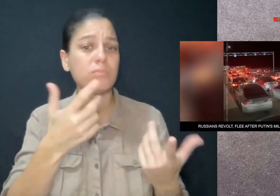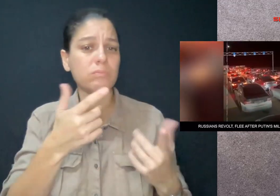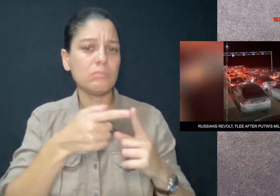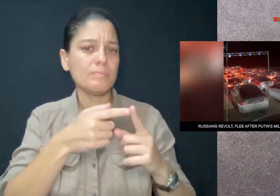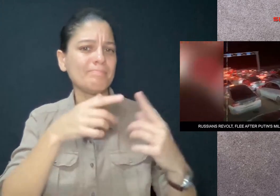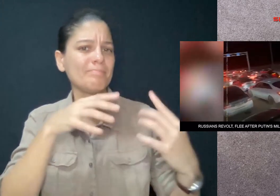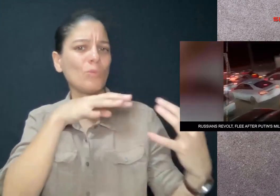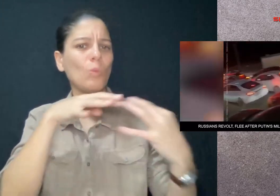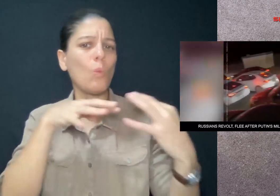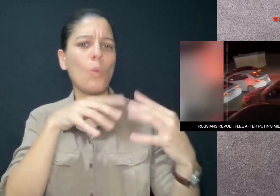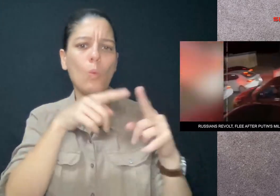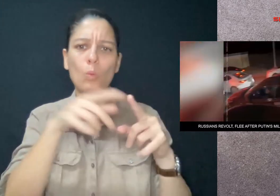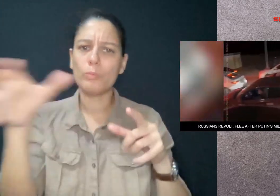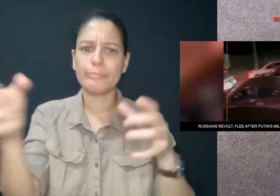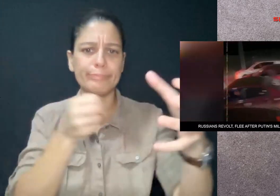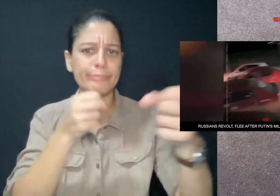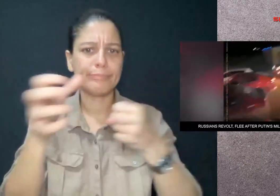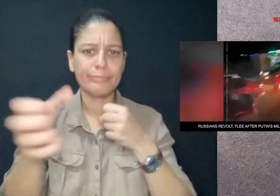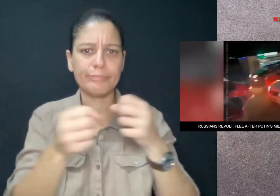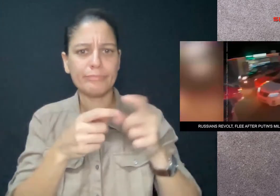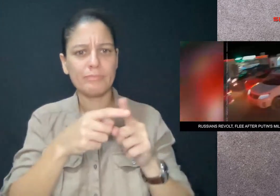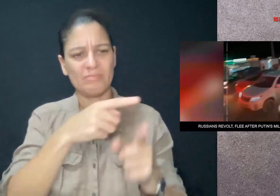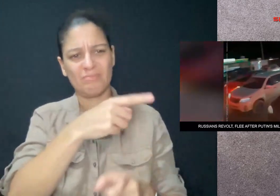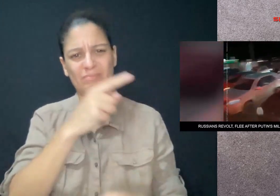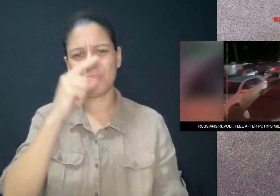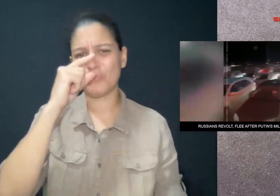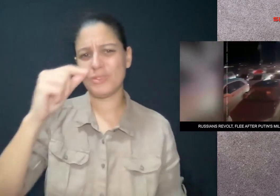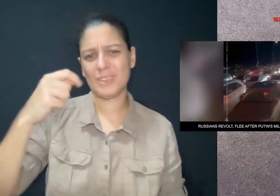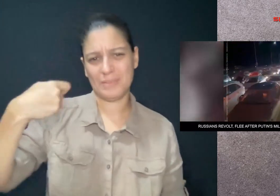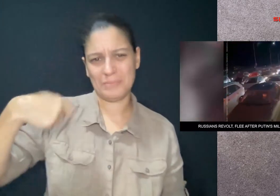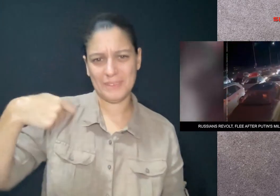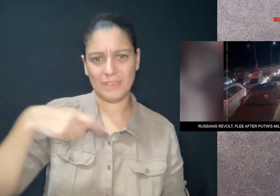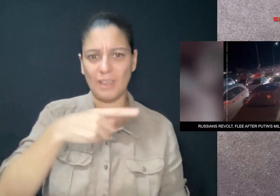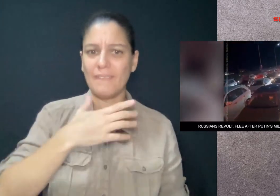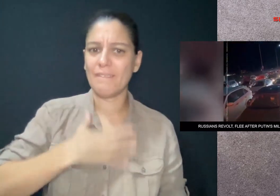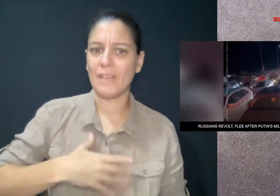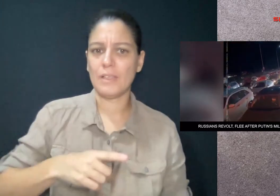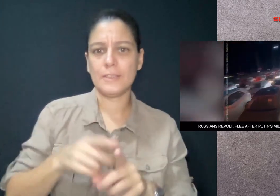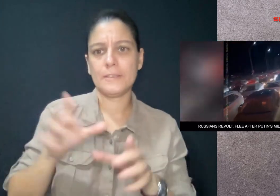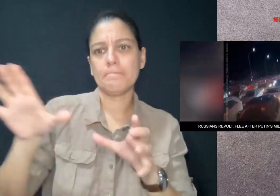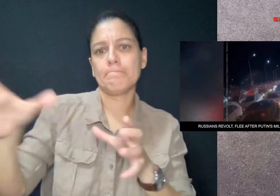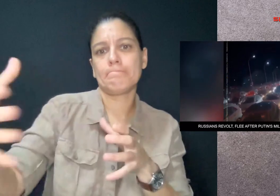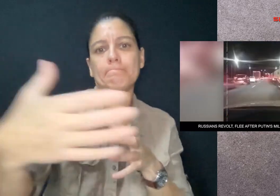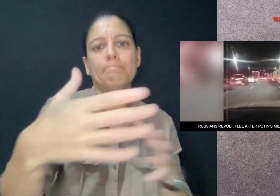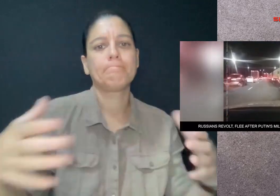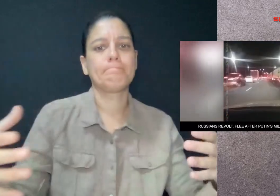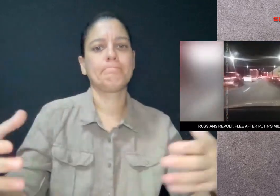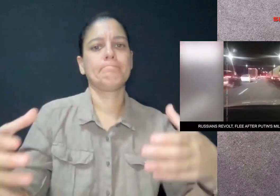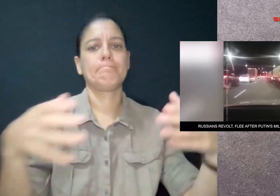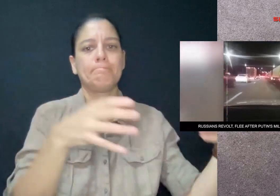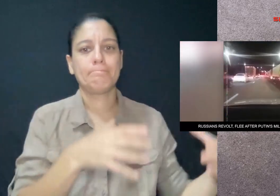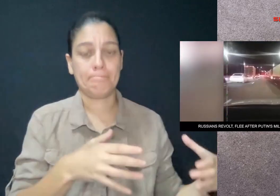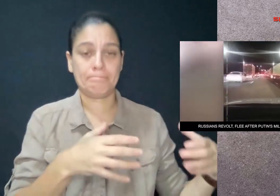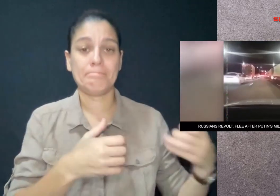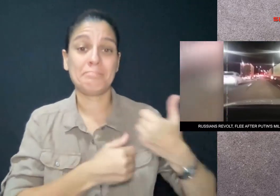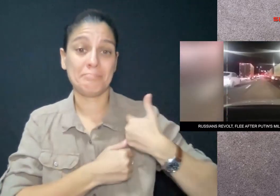Russians are revolting against President Putin's military mobilization of its military reservists.